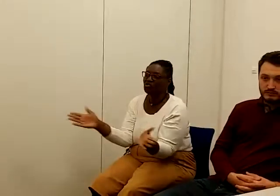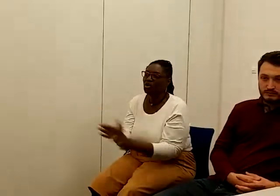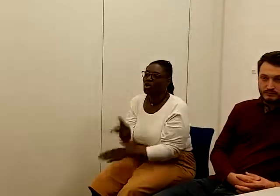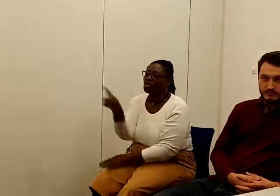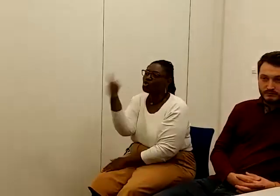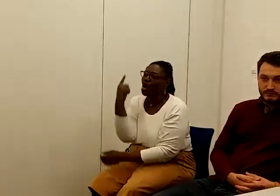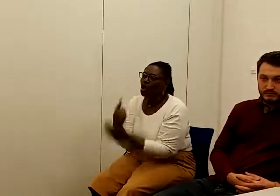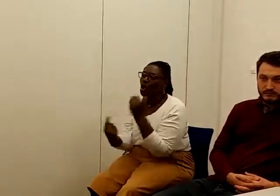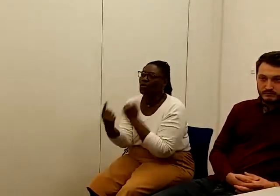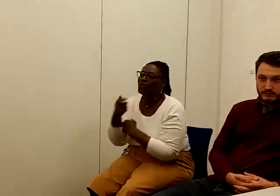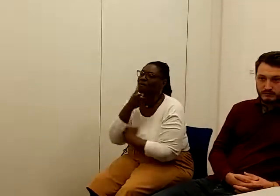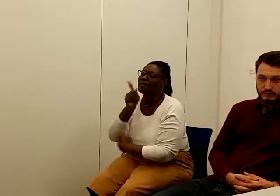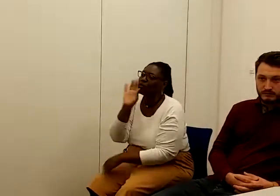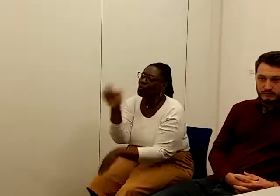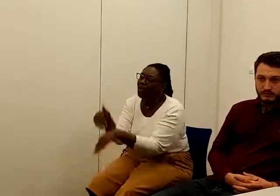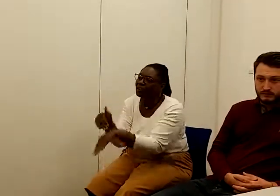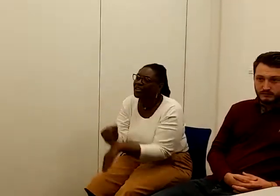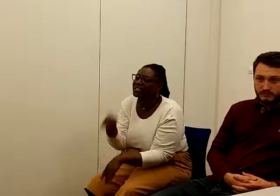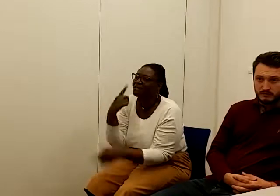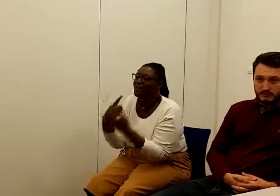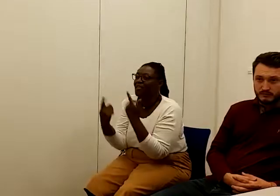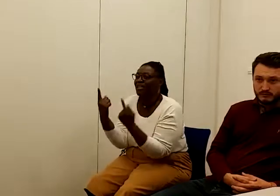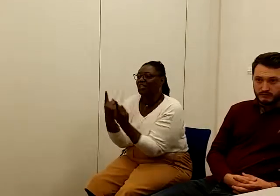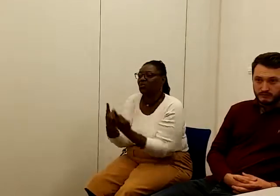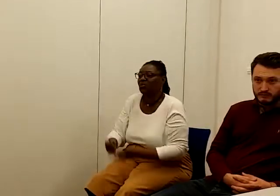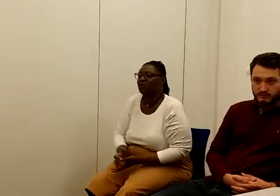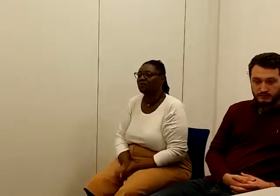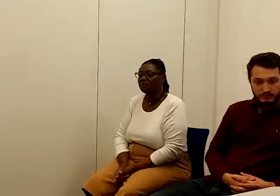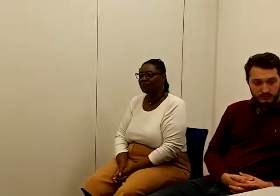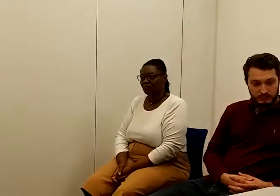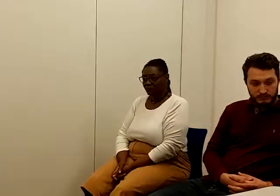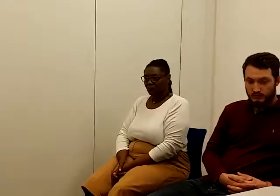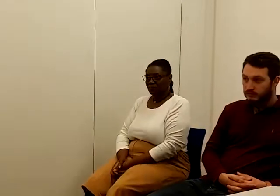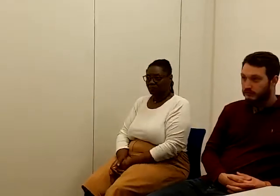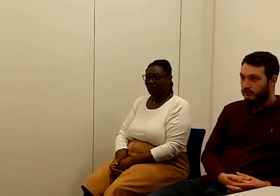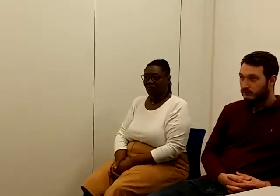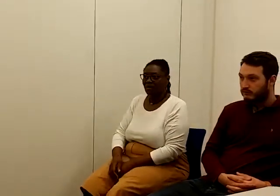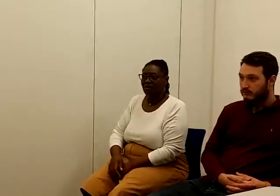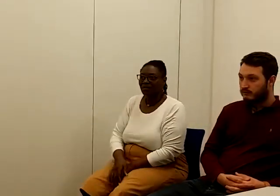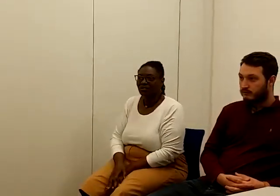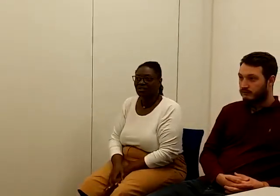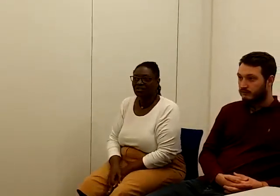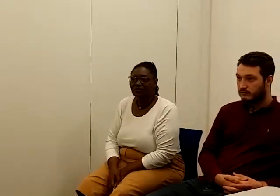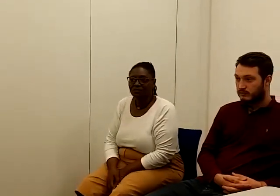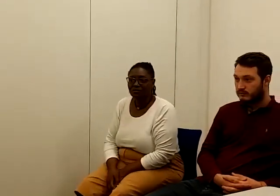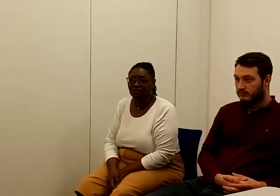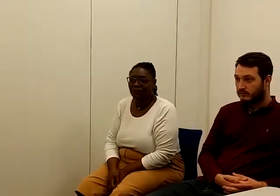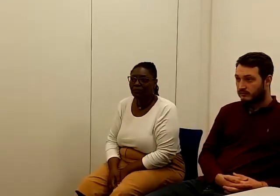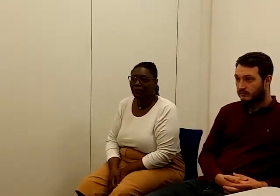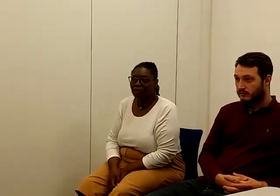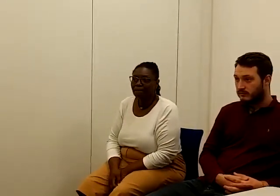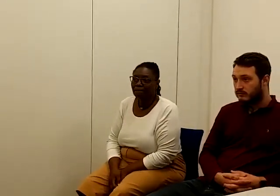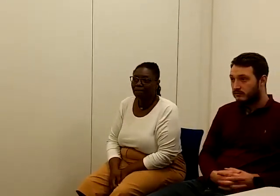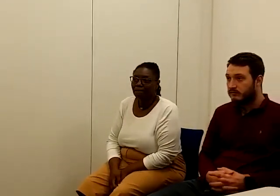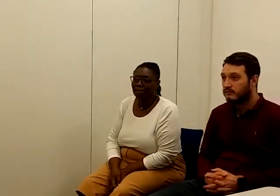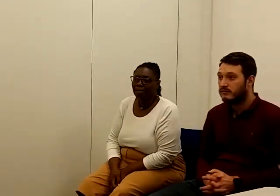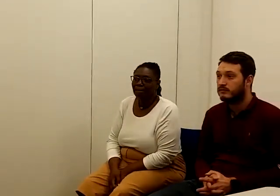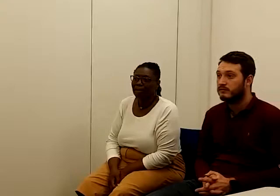and not just people who are affected by the issue. Okay, thanks. Any other comments, Vicky? Sorry, just one more thing